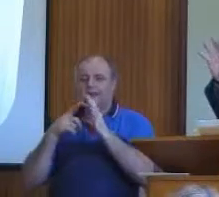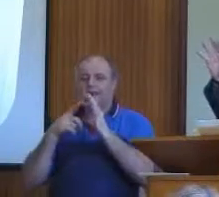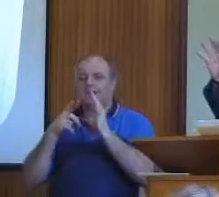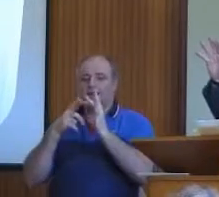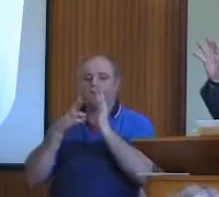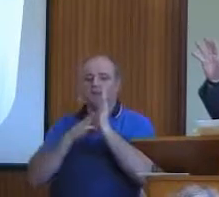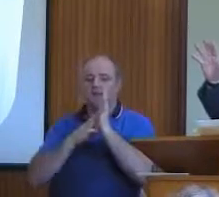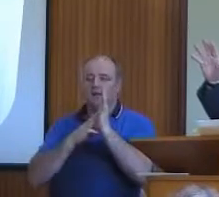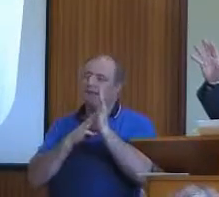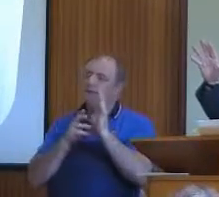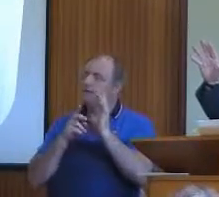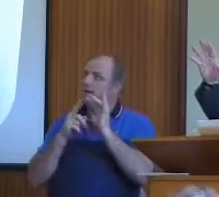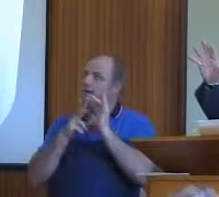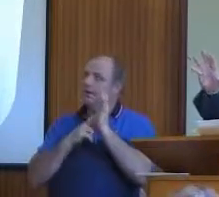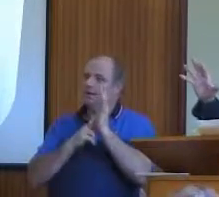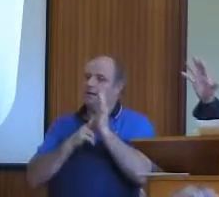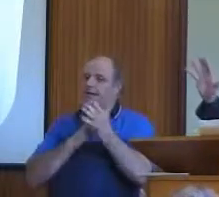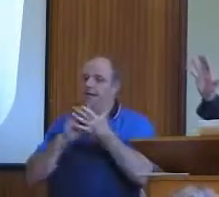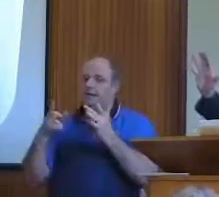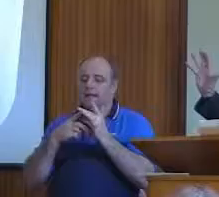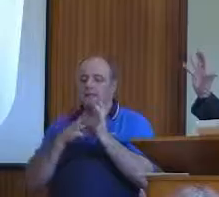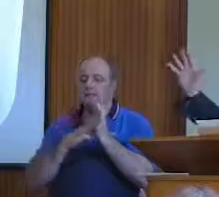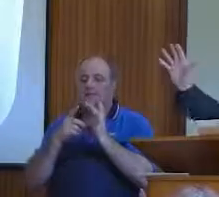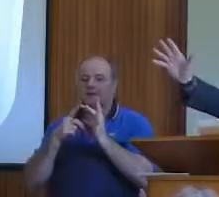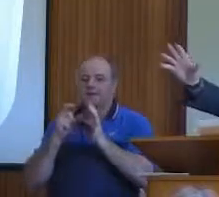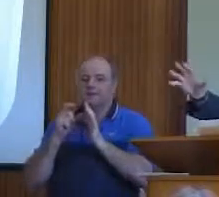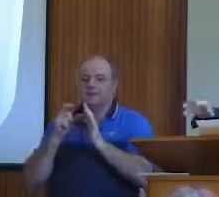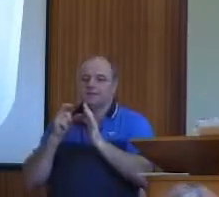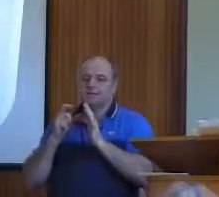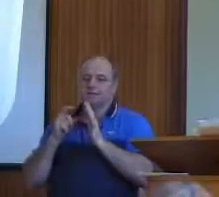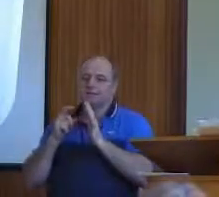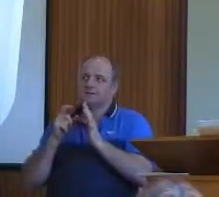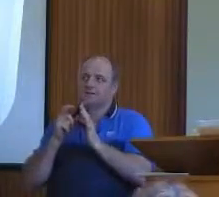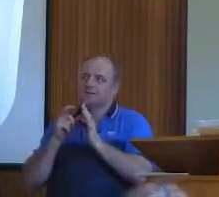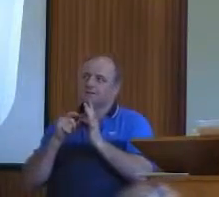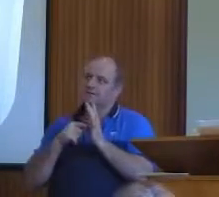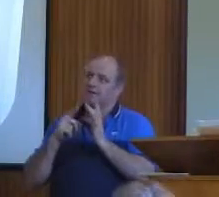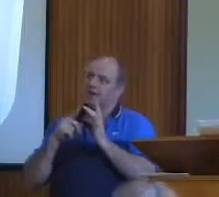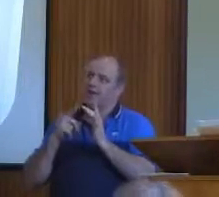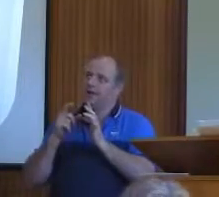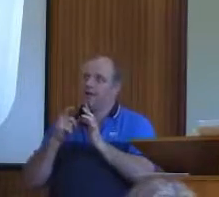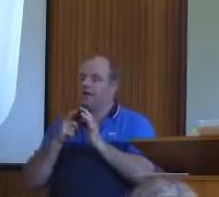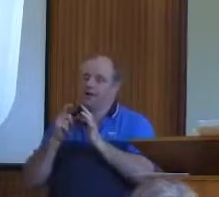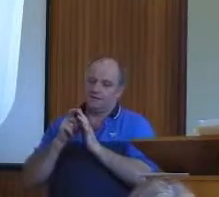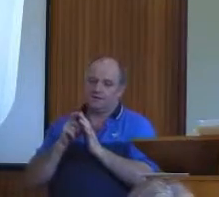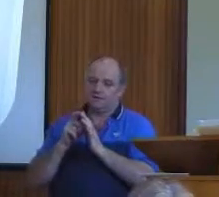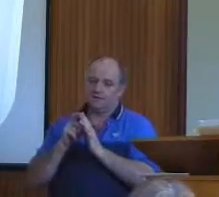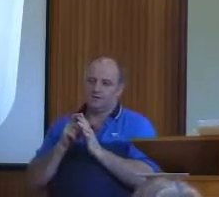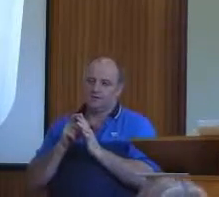open up our understanding. And that's the moment of truth. And in that moment, we have the opportunity